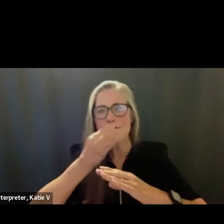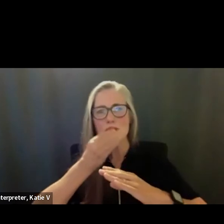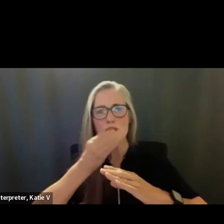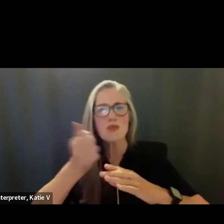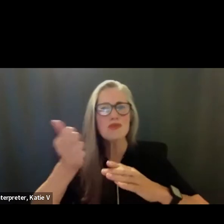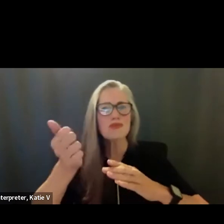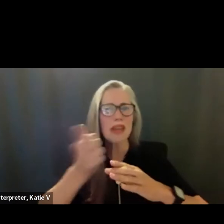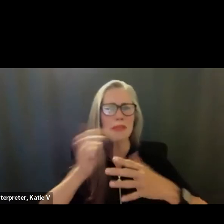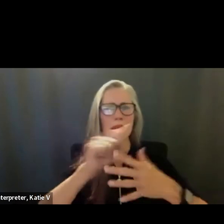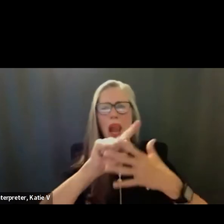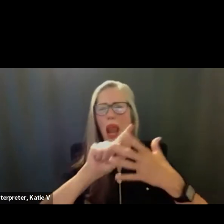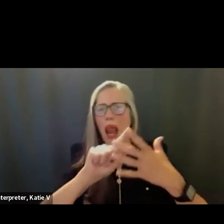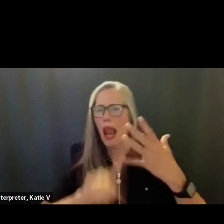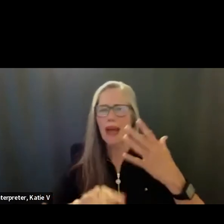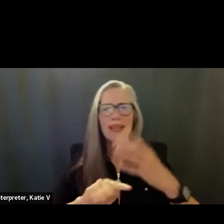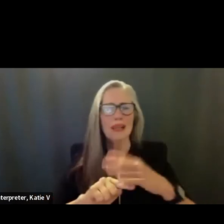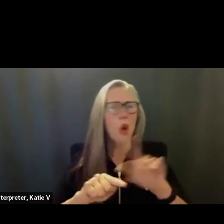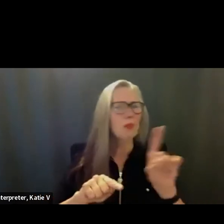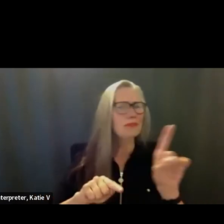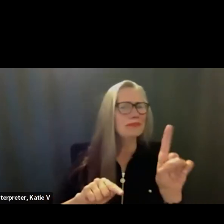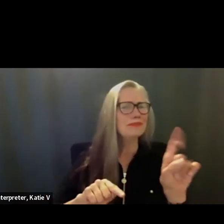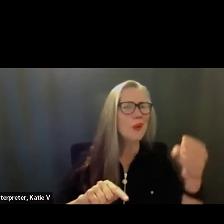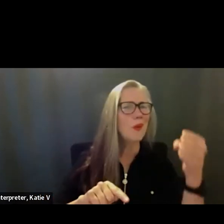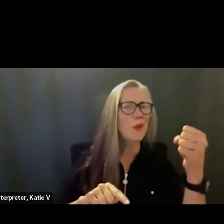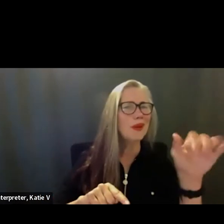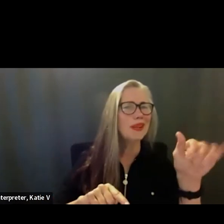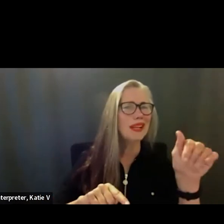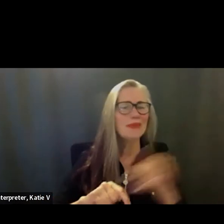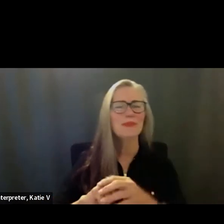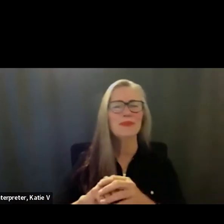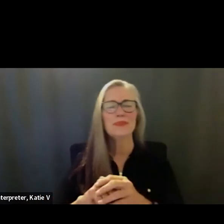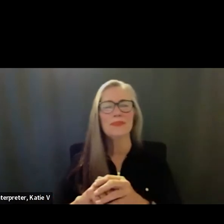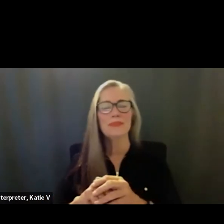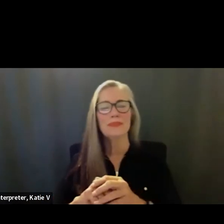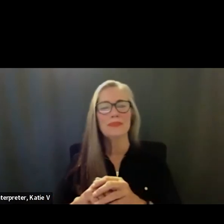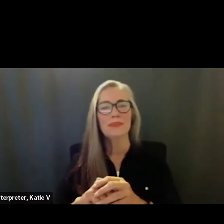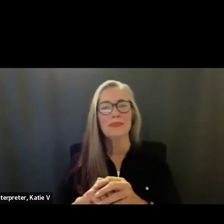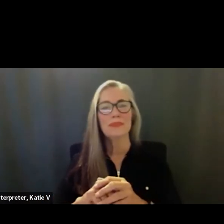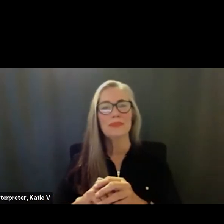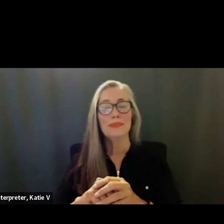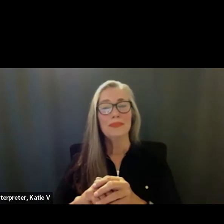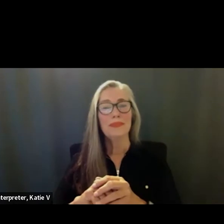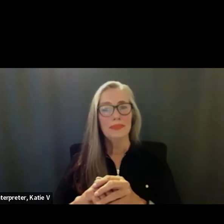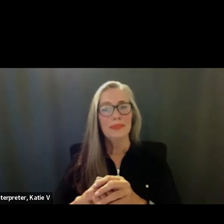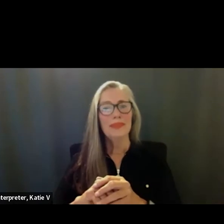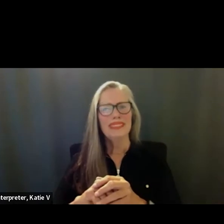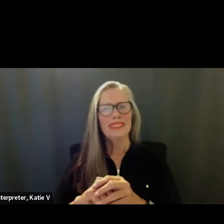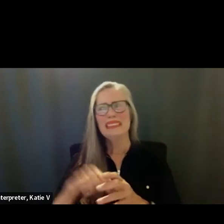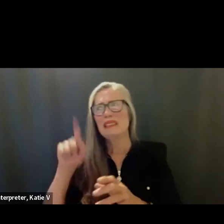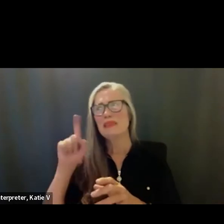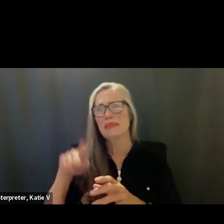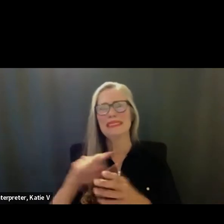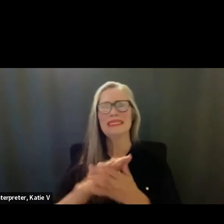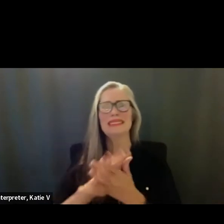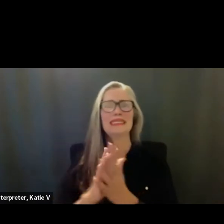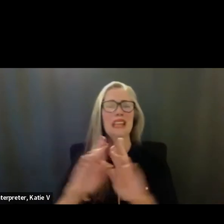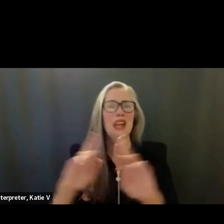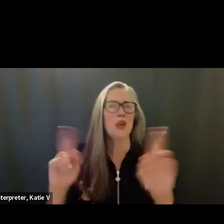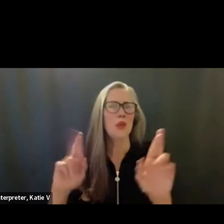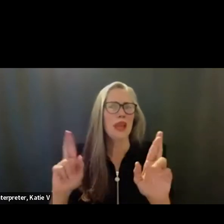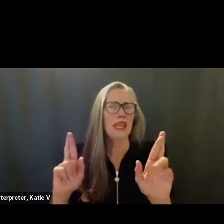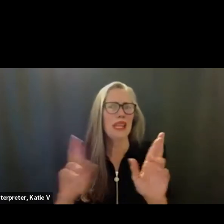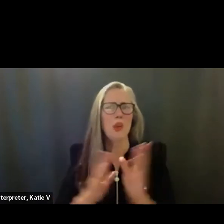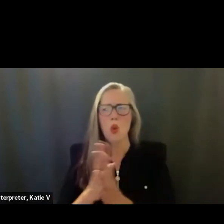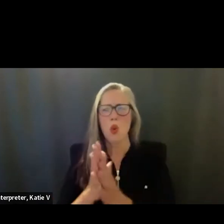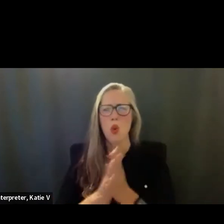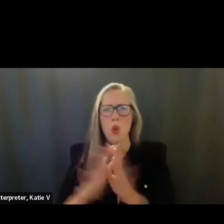and transportation and everything, not yet, everything that we have to do to get ready. She was